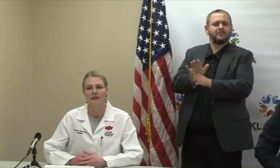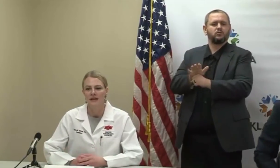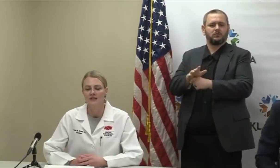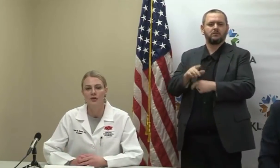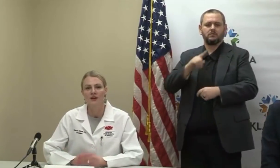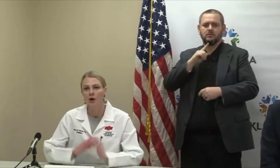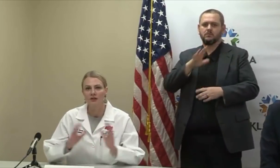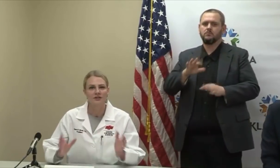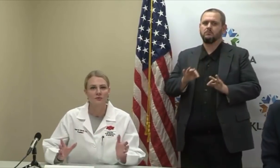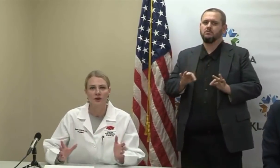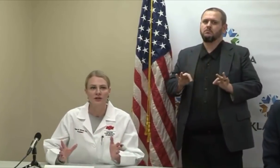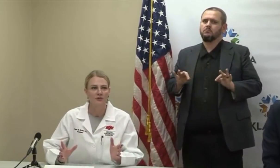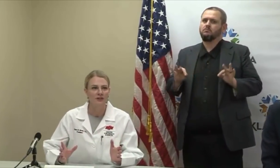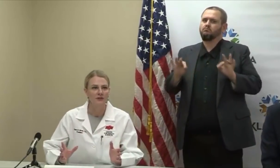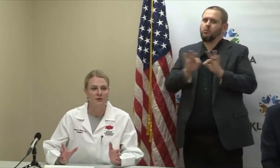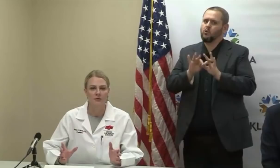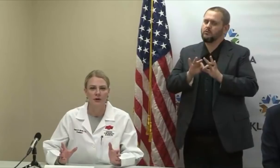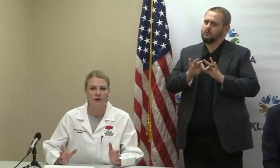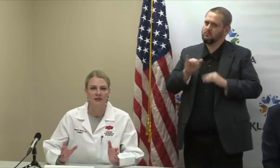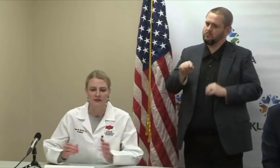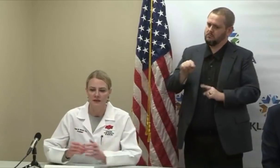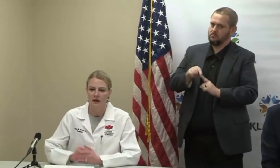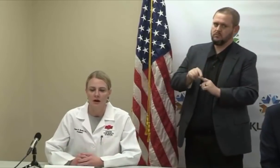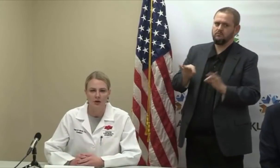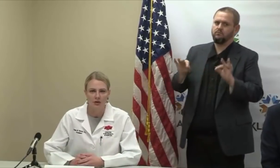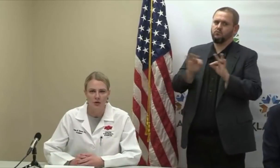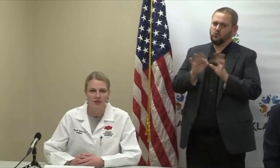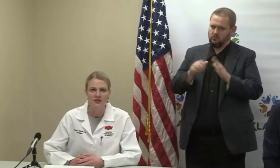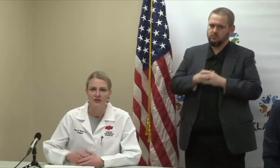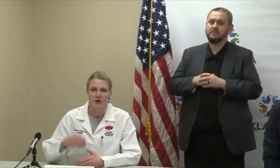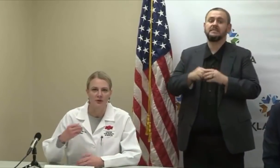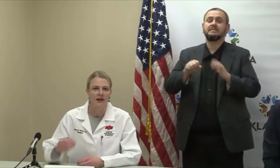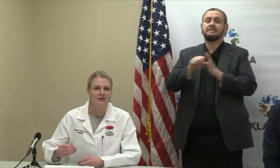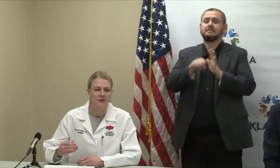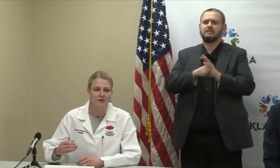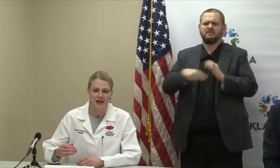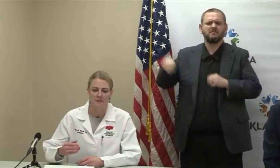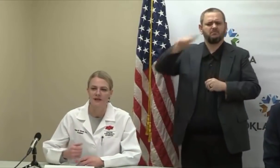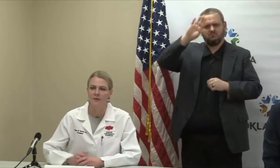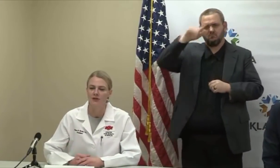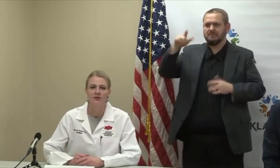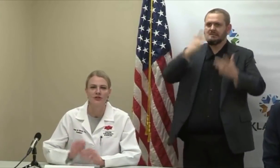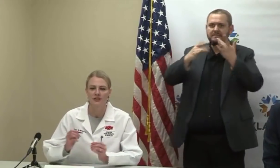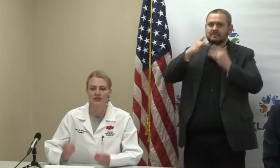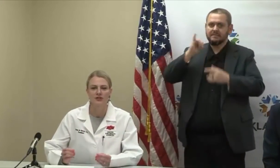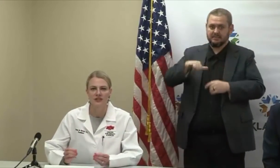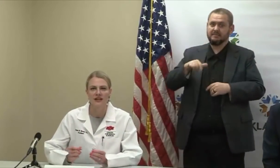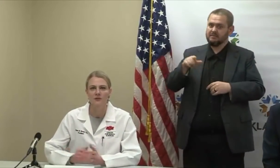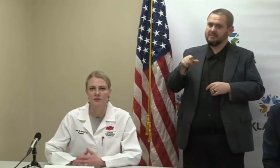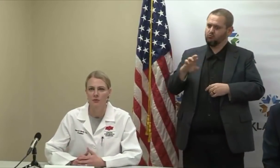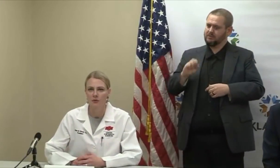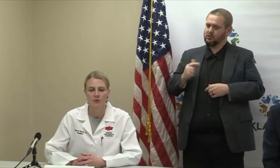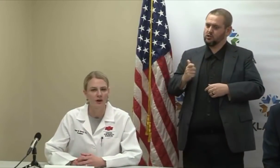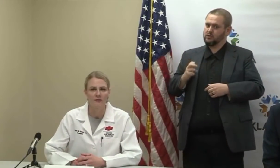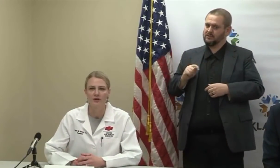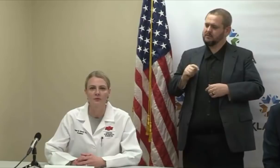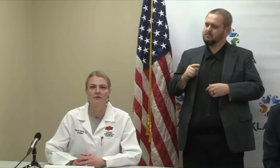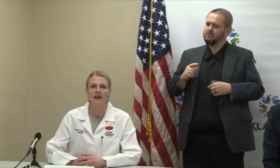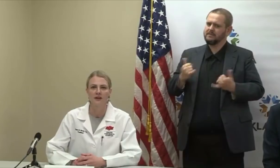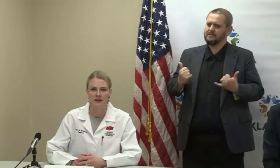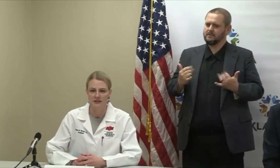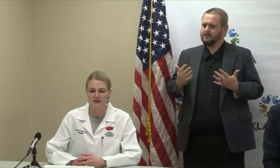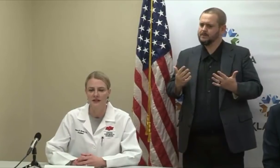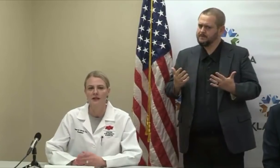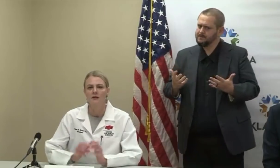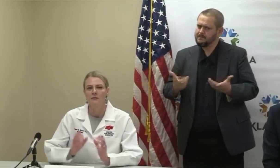labs. And so regardless of where you live in Oklahoma, our goal is to turn around those lab times. You still get your test performed wherever your